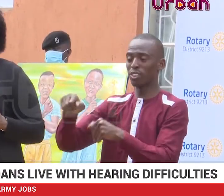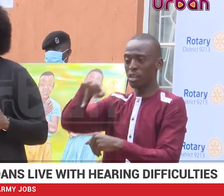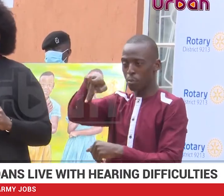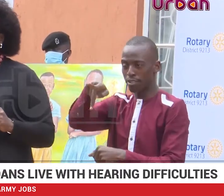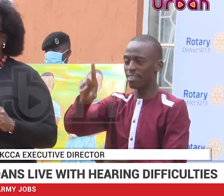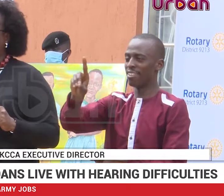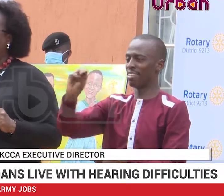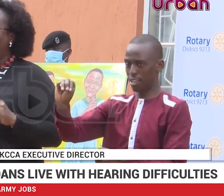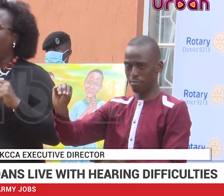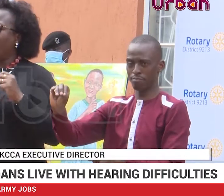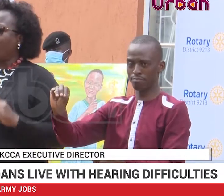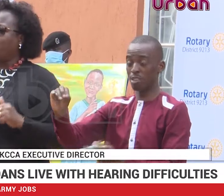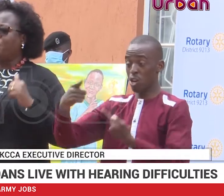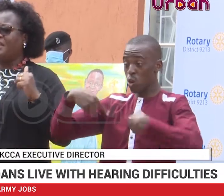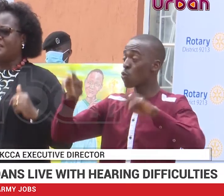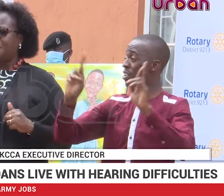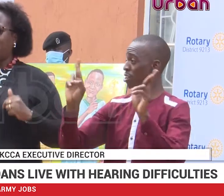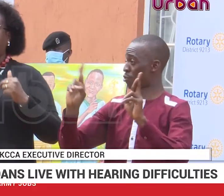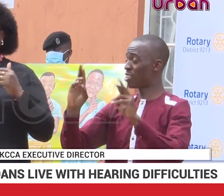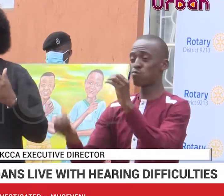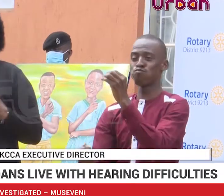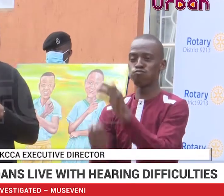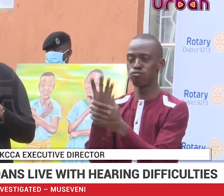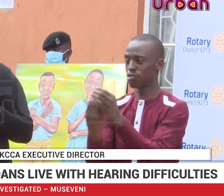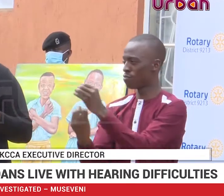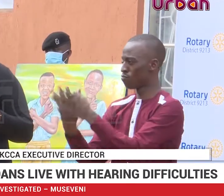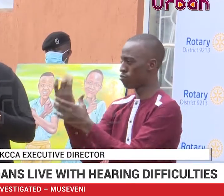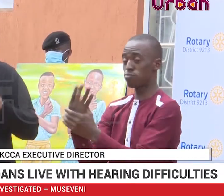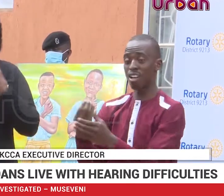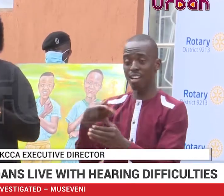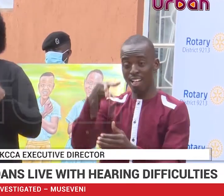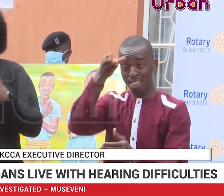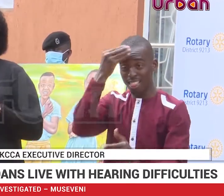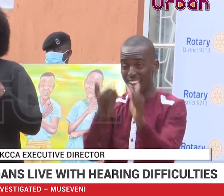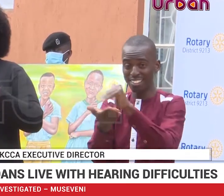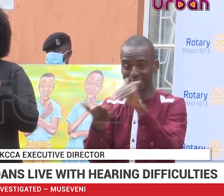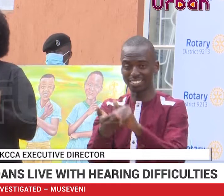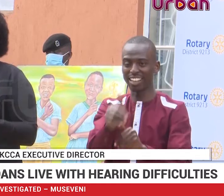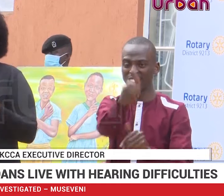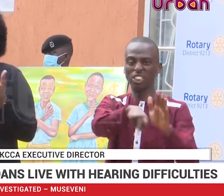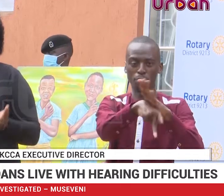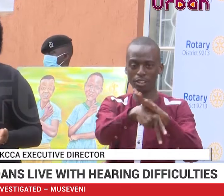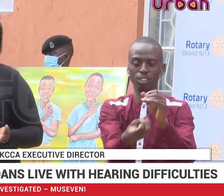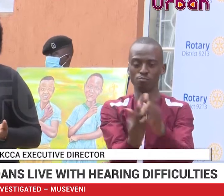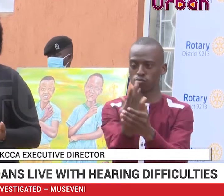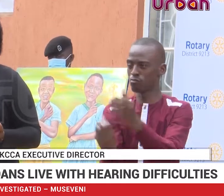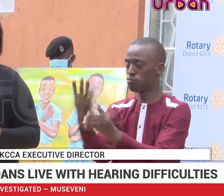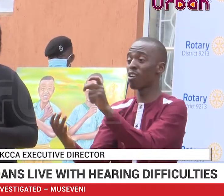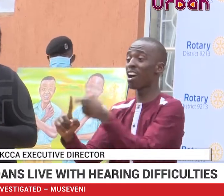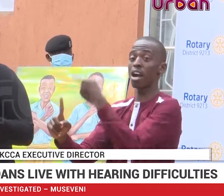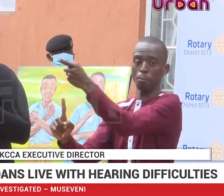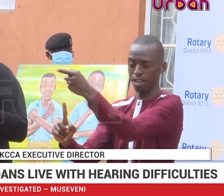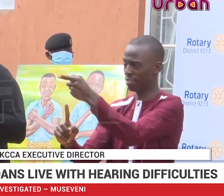development model, we are going to establish a learning center in every parish in Kampala.